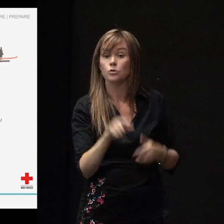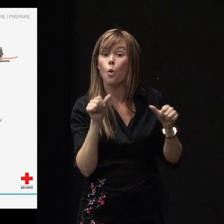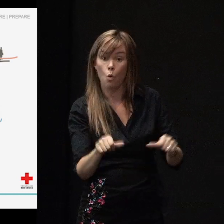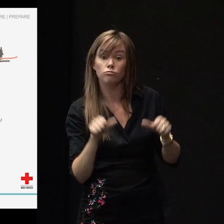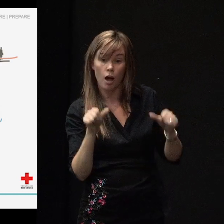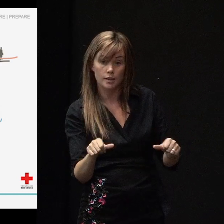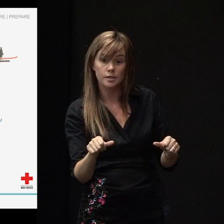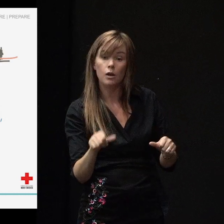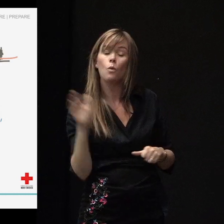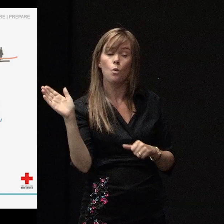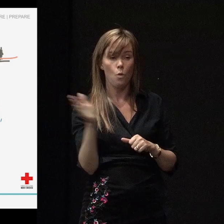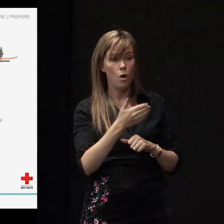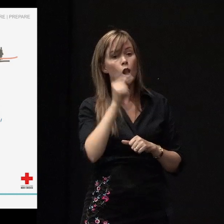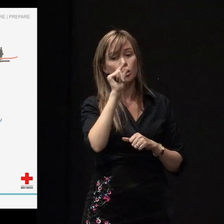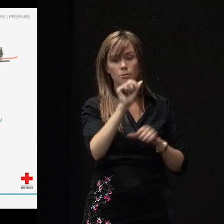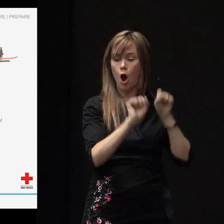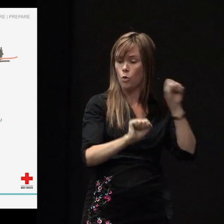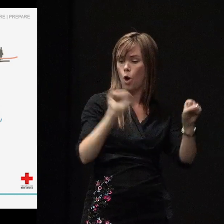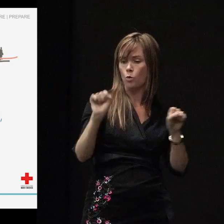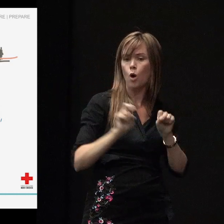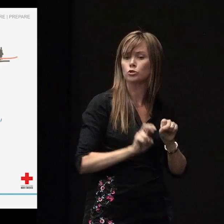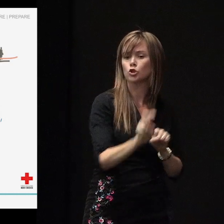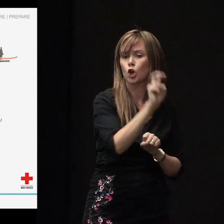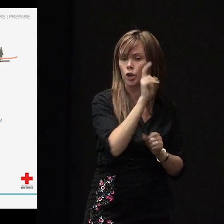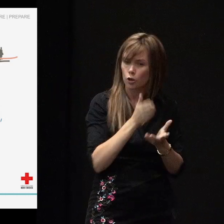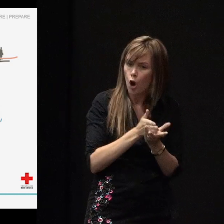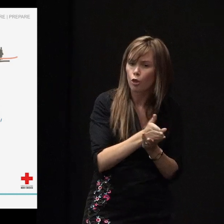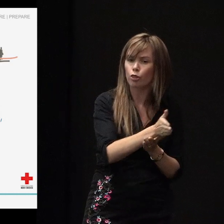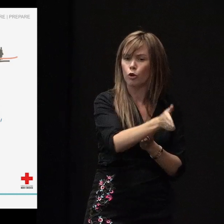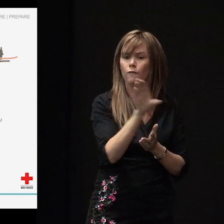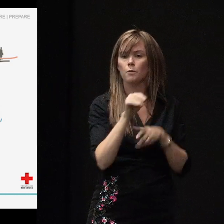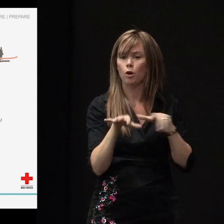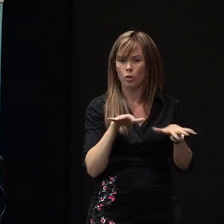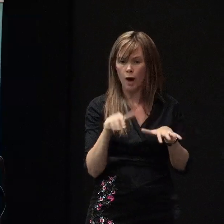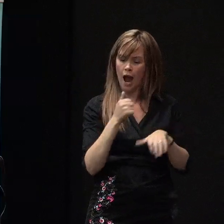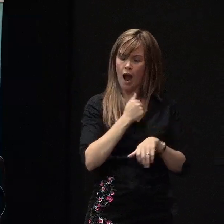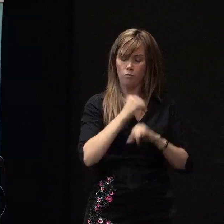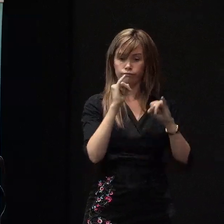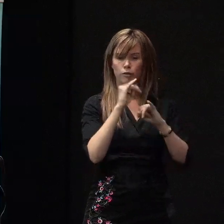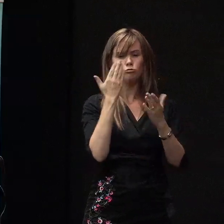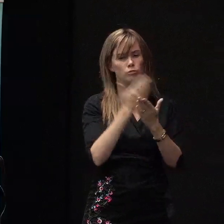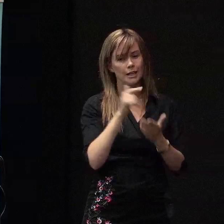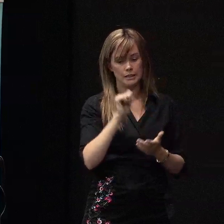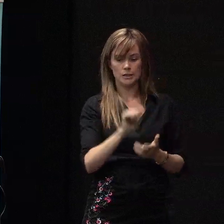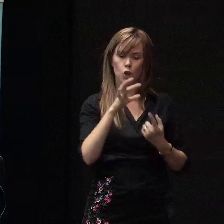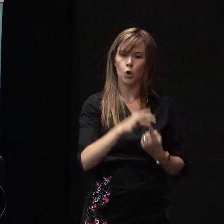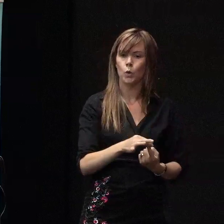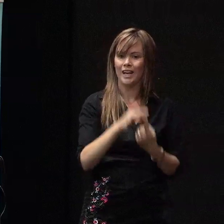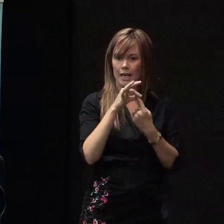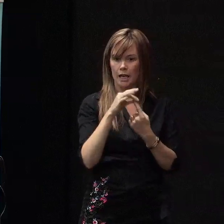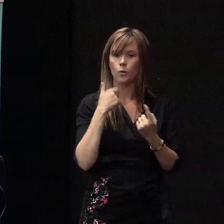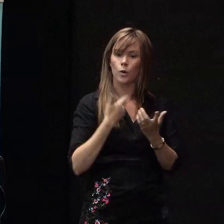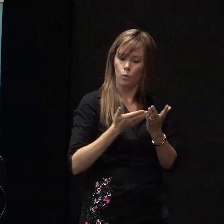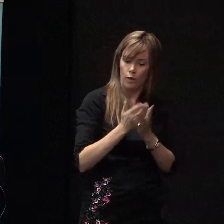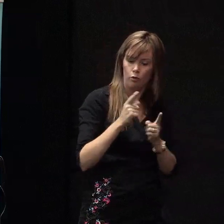slightly different journey through and because our disaster is unique, we went through September